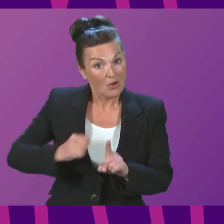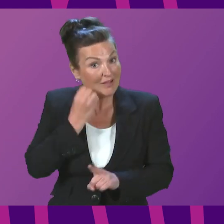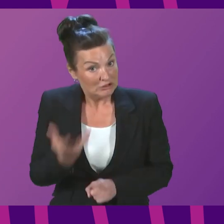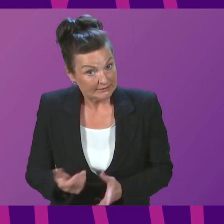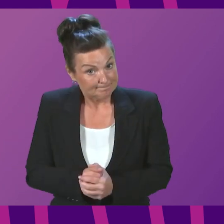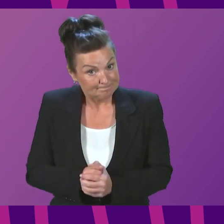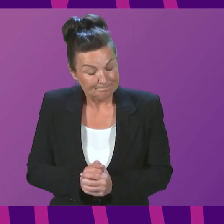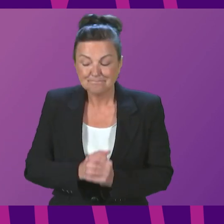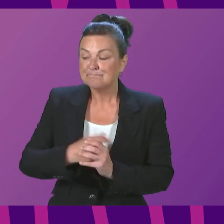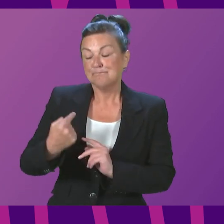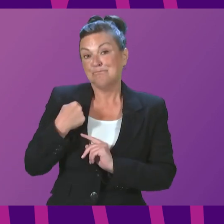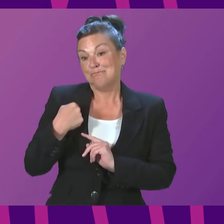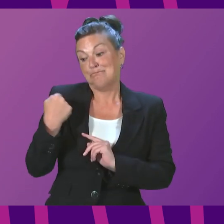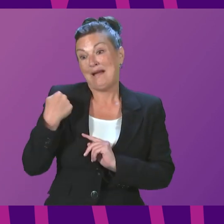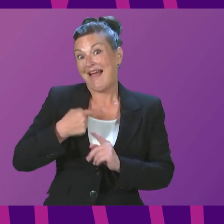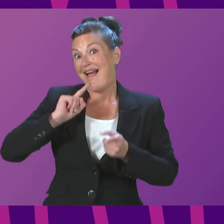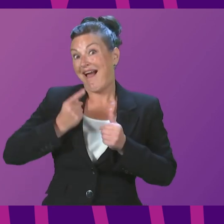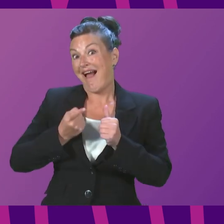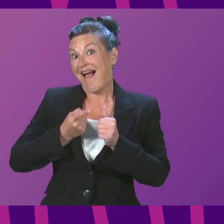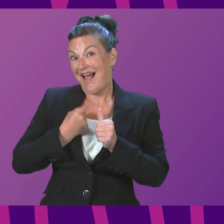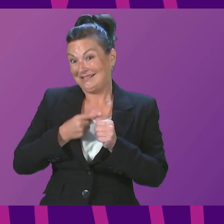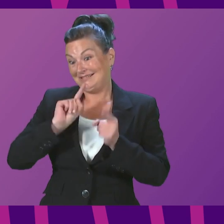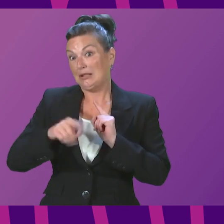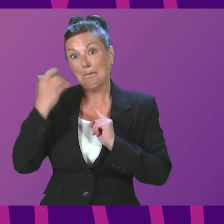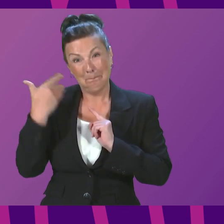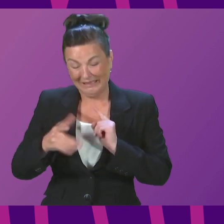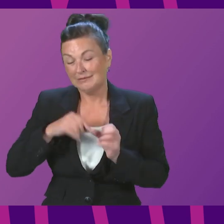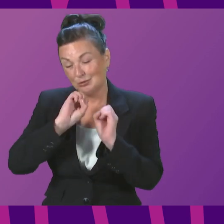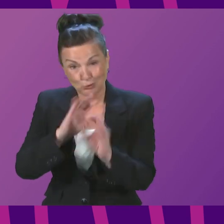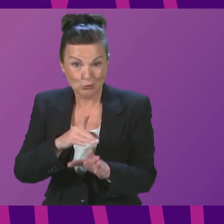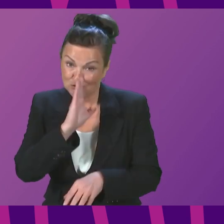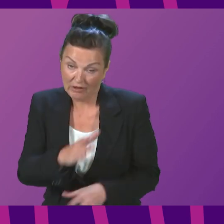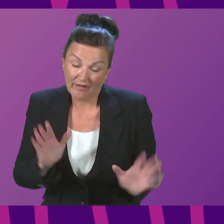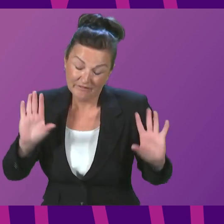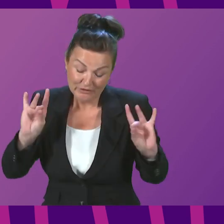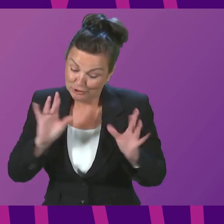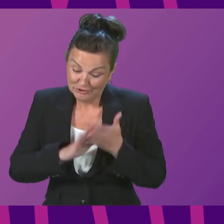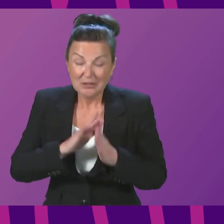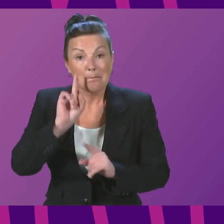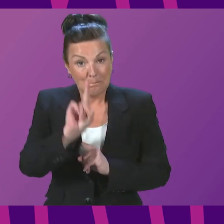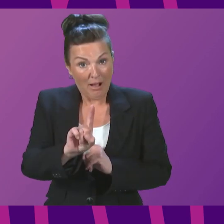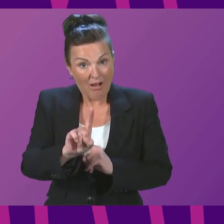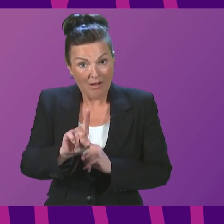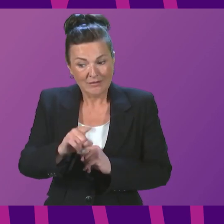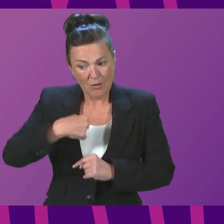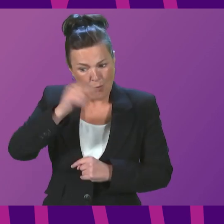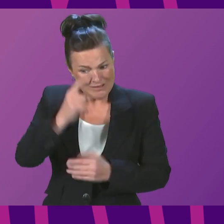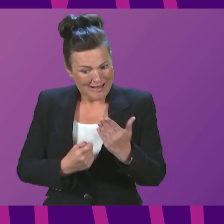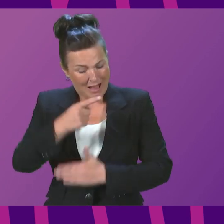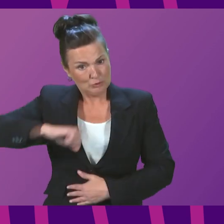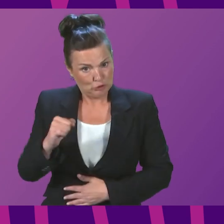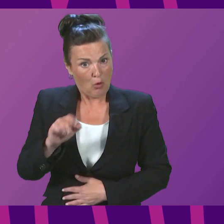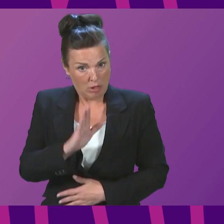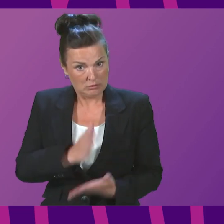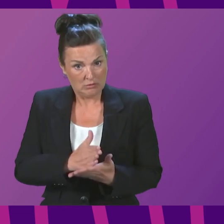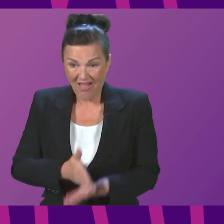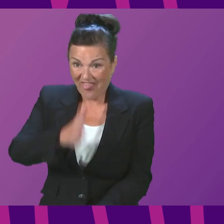In my previous answer, I did refer very directly to the situation here in Scotland, because I think the facts, the